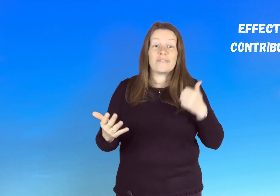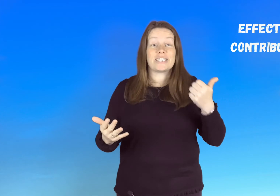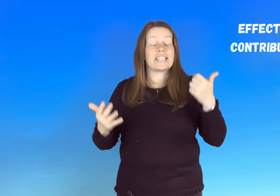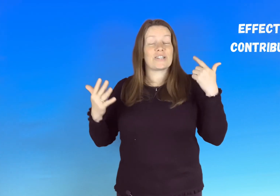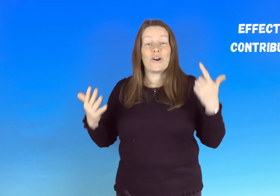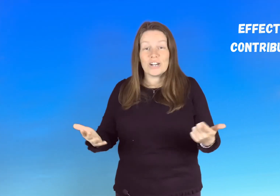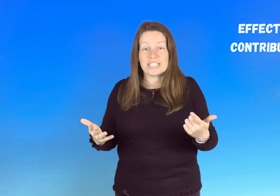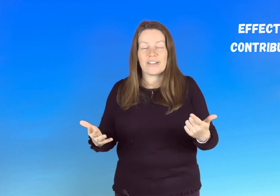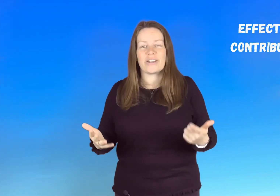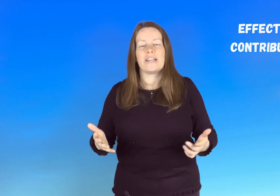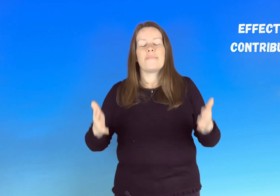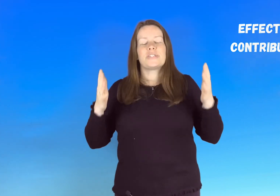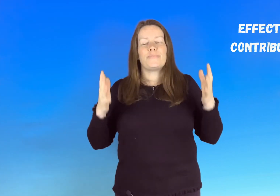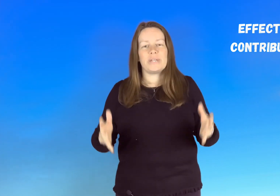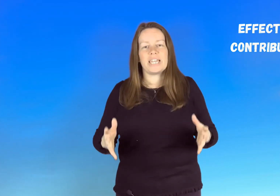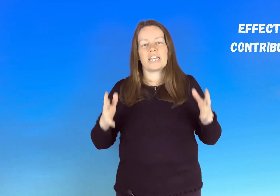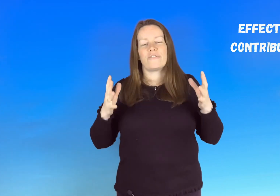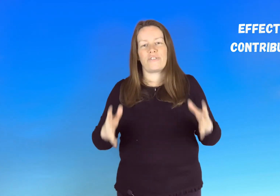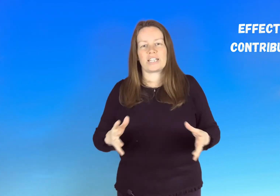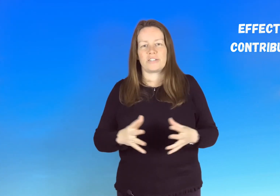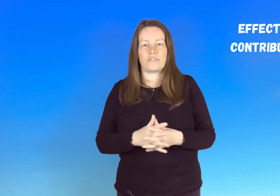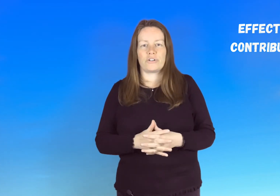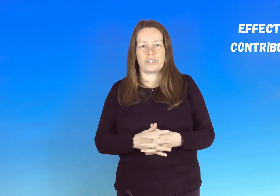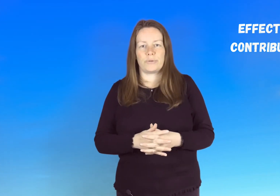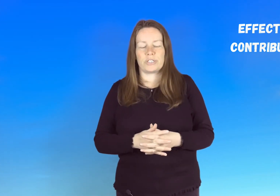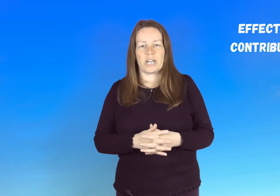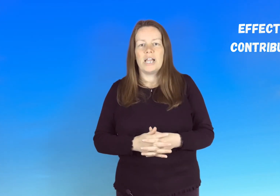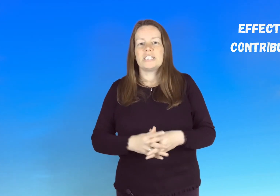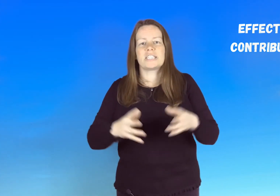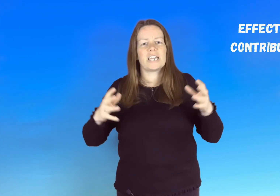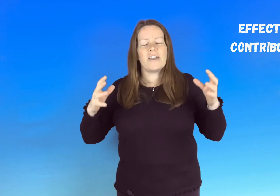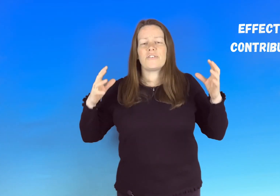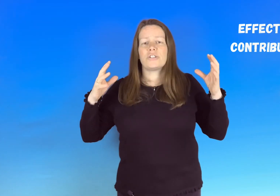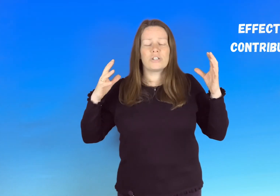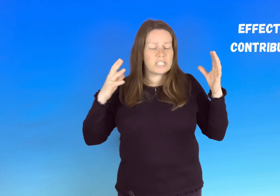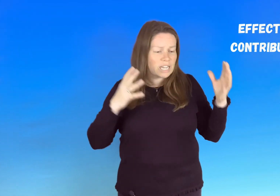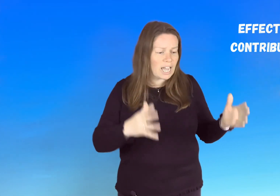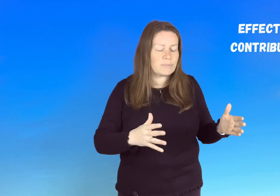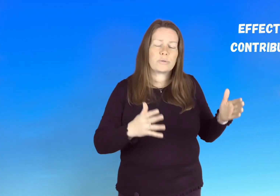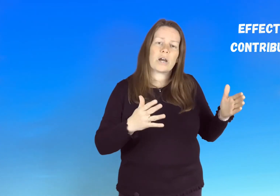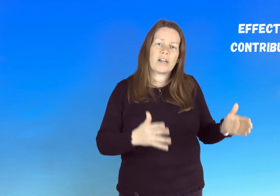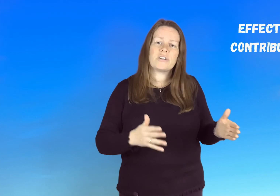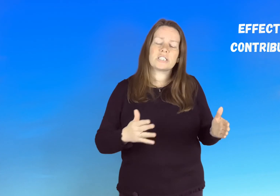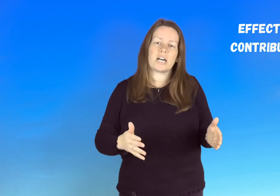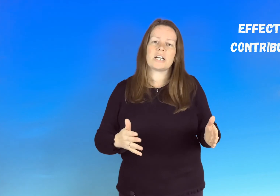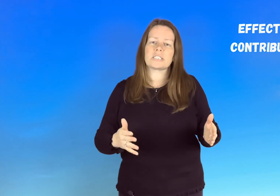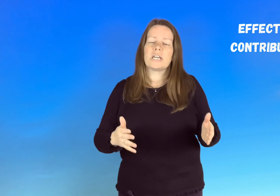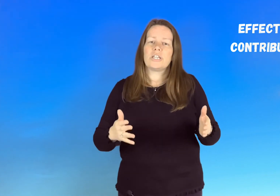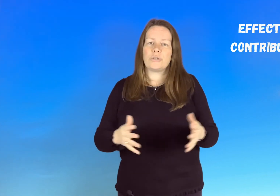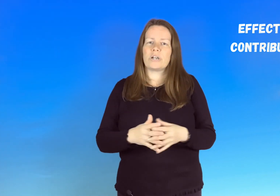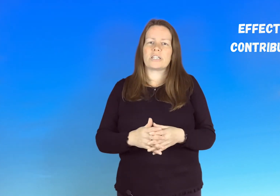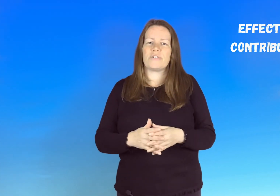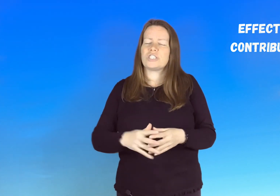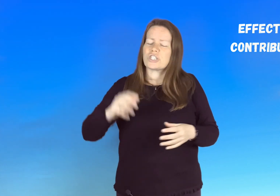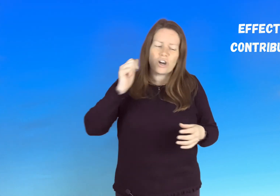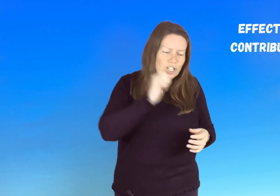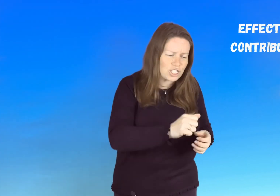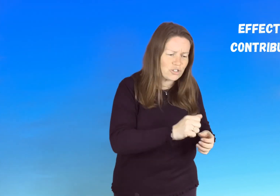six or seven to be an effective contributor to give your time to whatever task you are given to concentrate